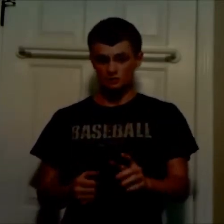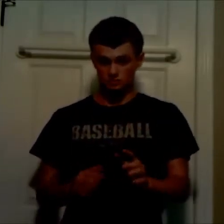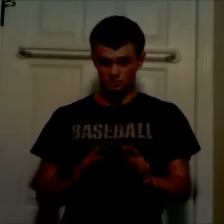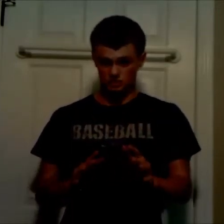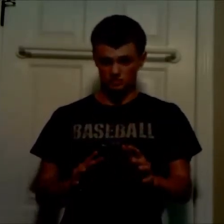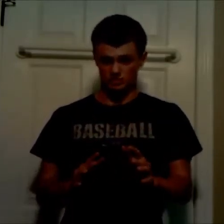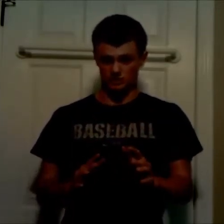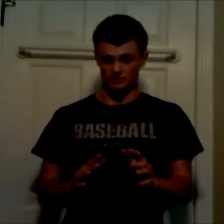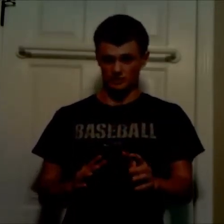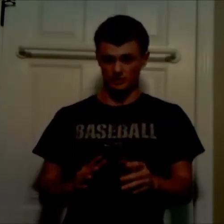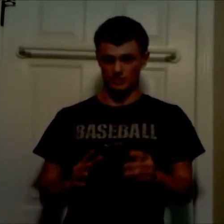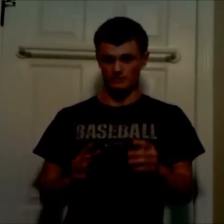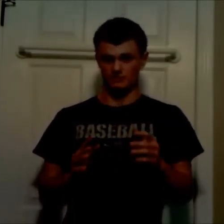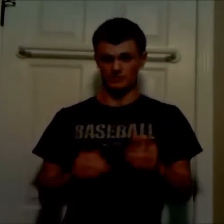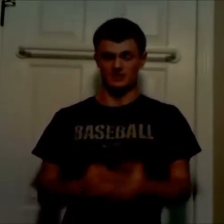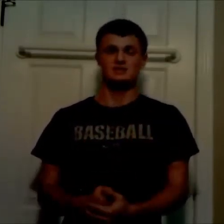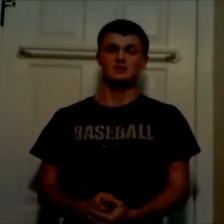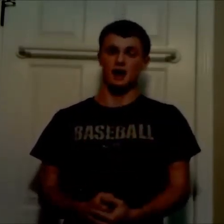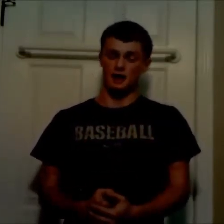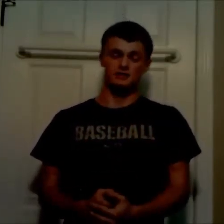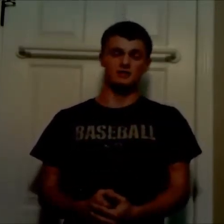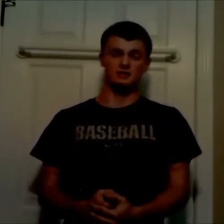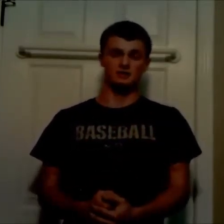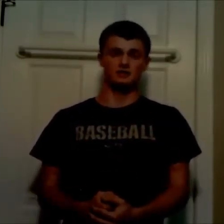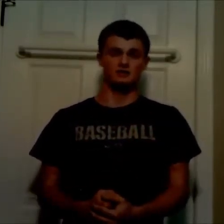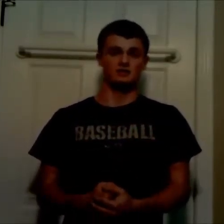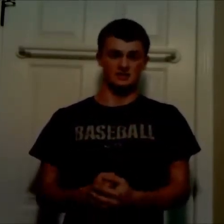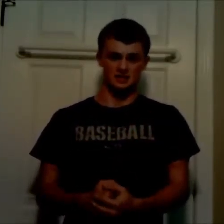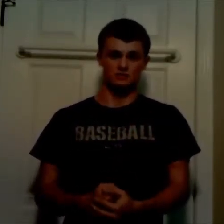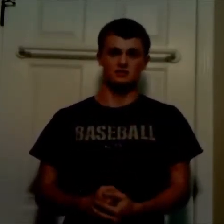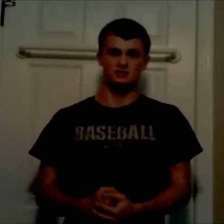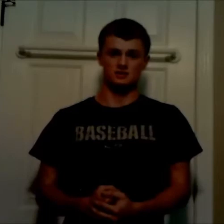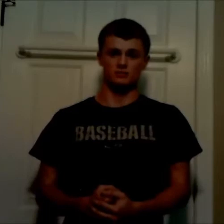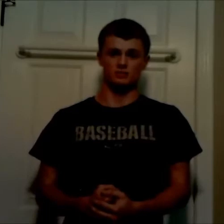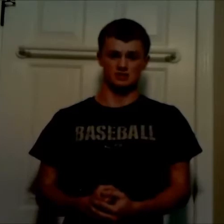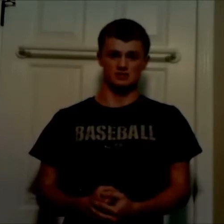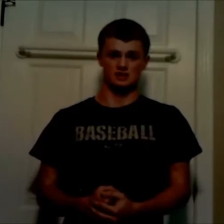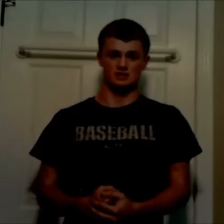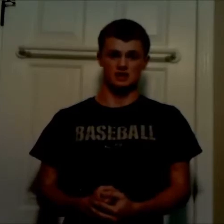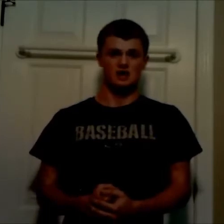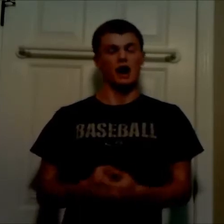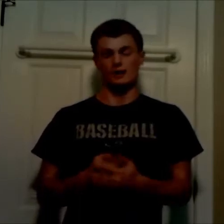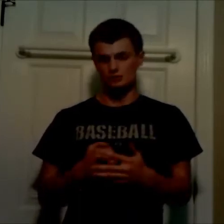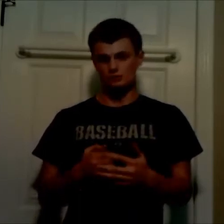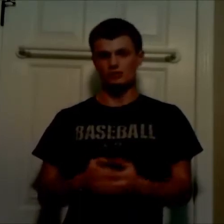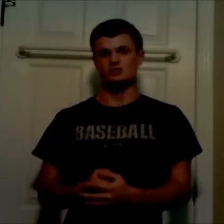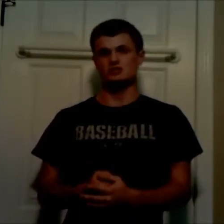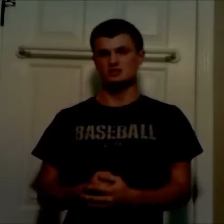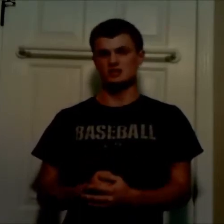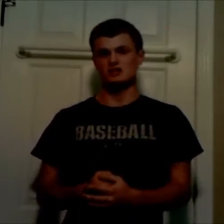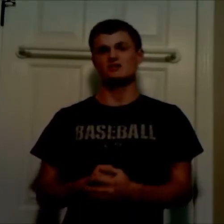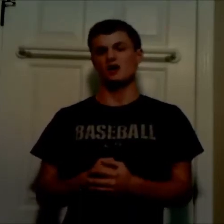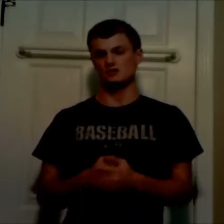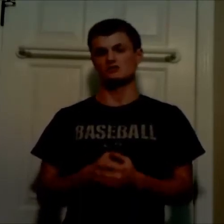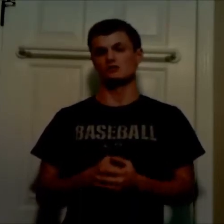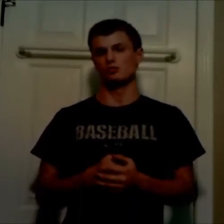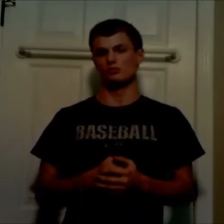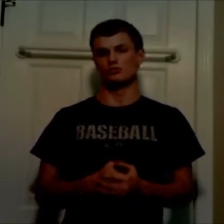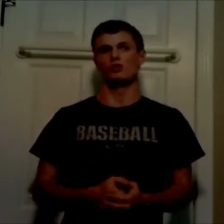other people out there, they need to, I think, stick with the December release date. I do personally think the Han Solo movie